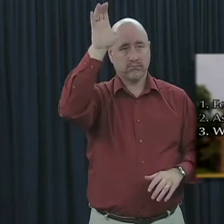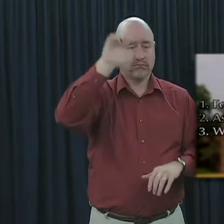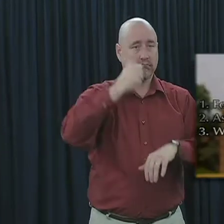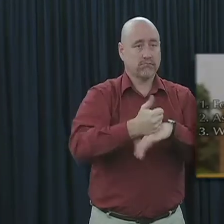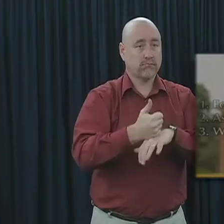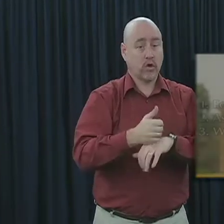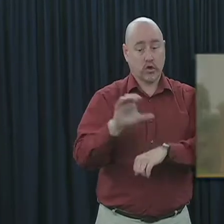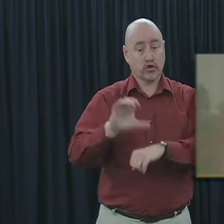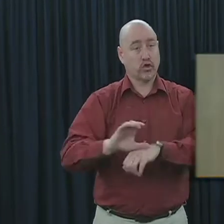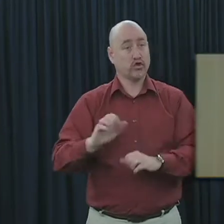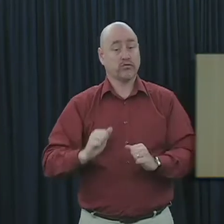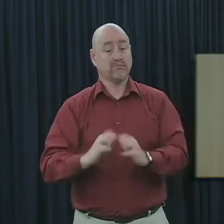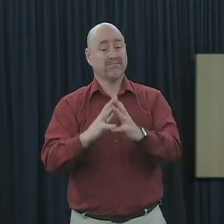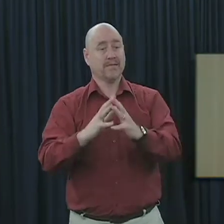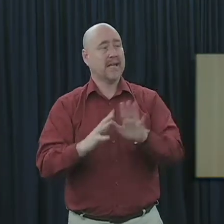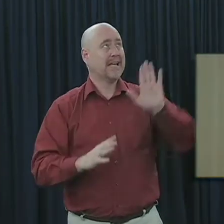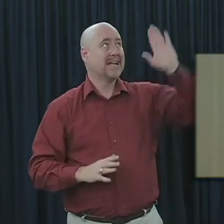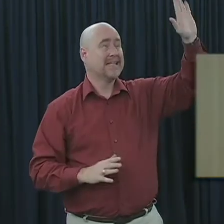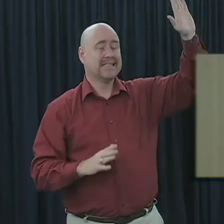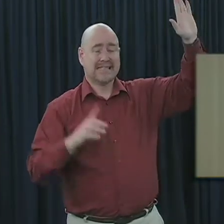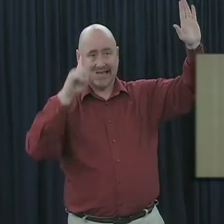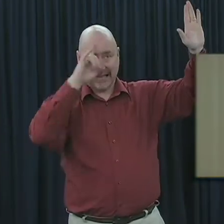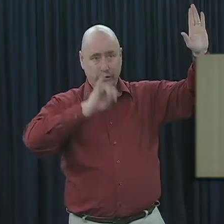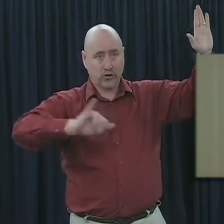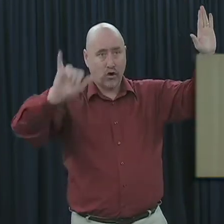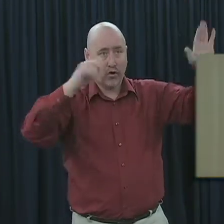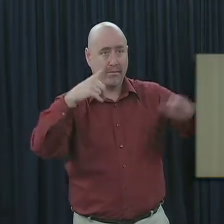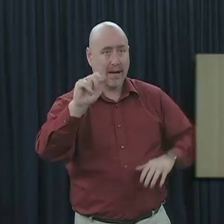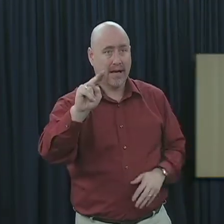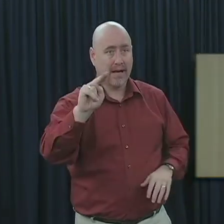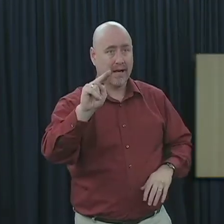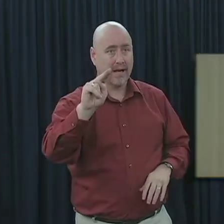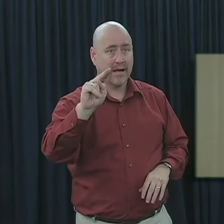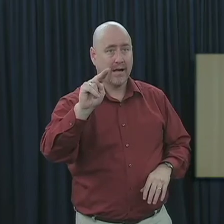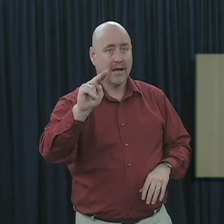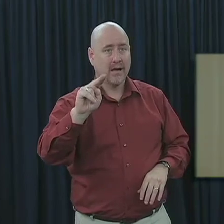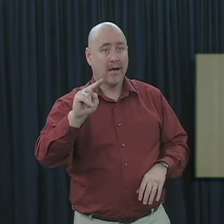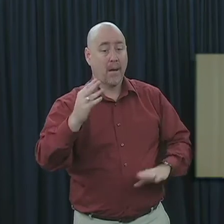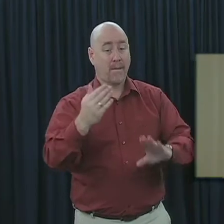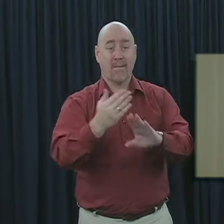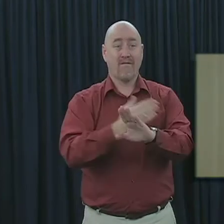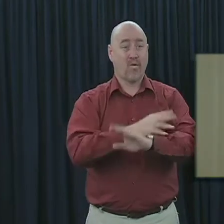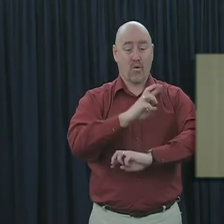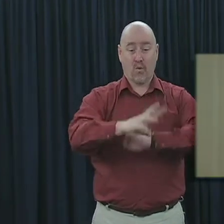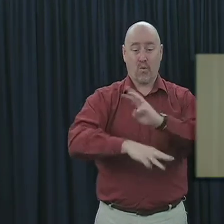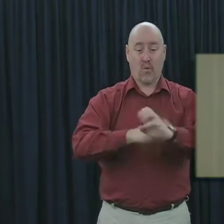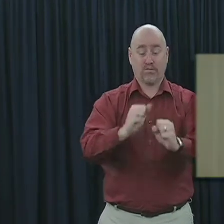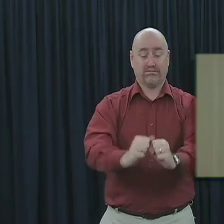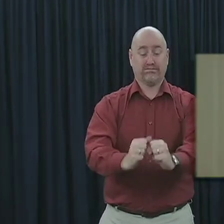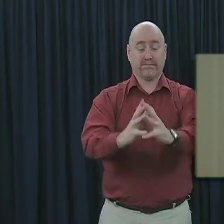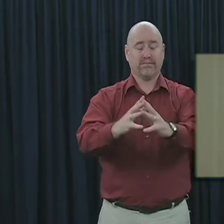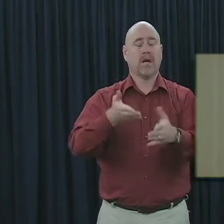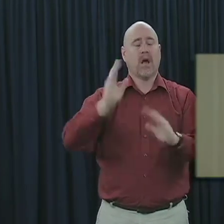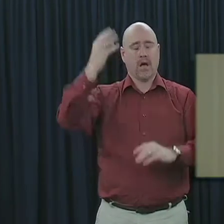establishment of the church was according to God's eternal plan. It was in His mind long before the world ever began.